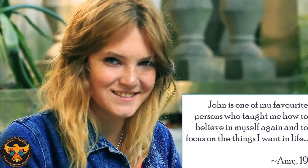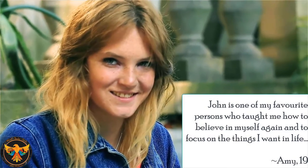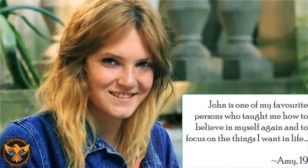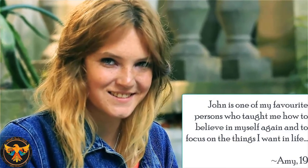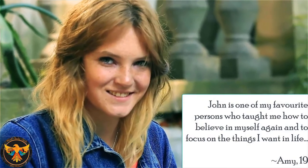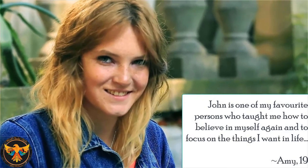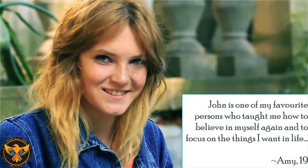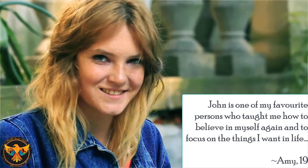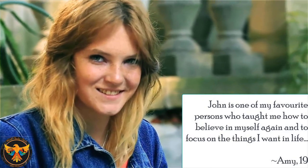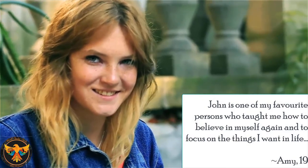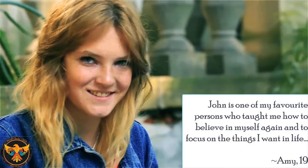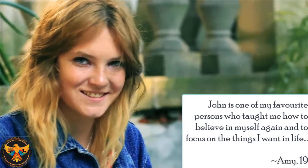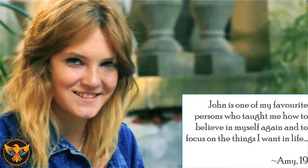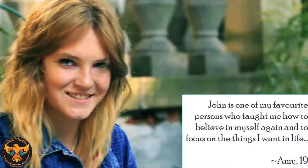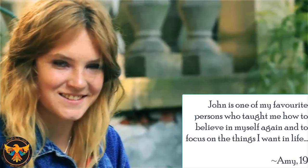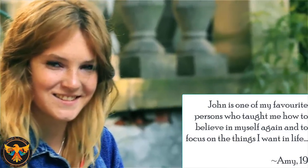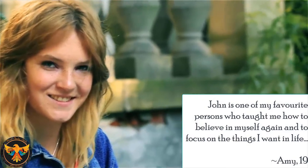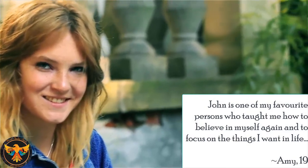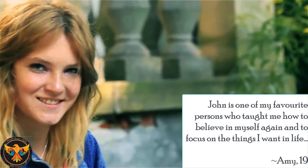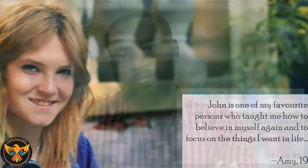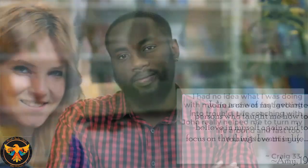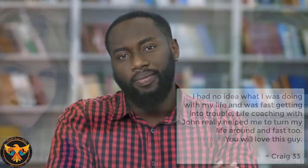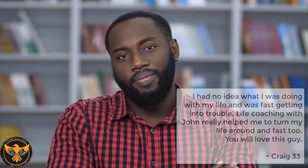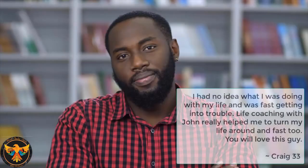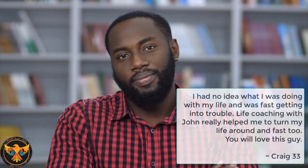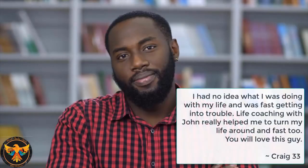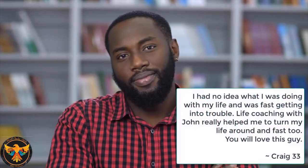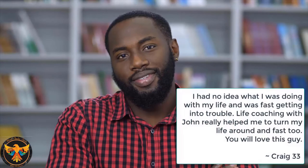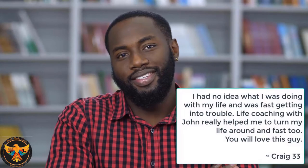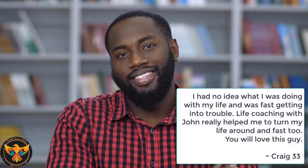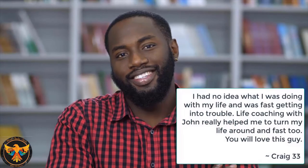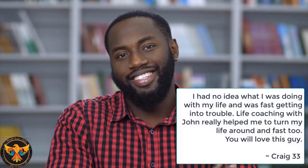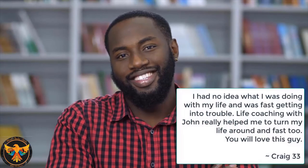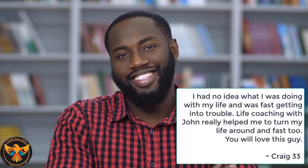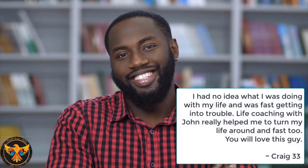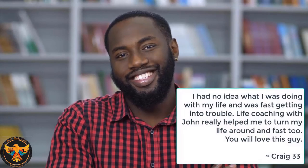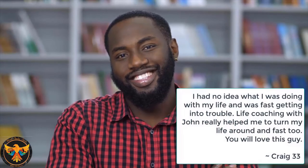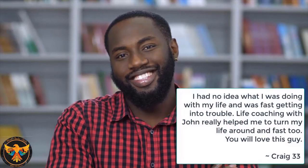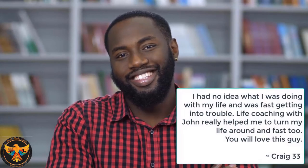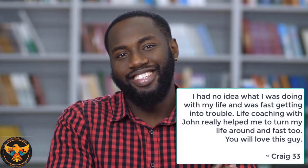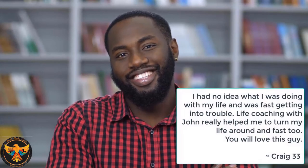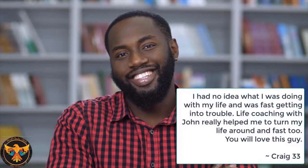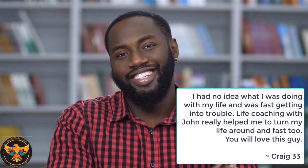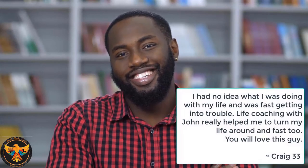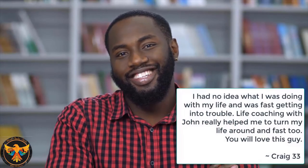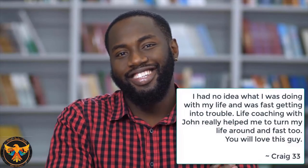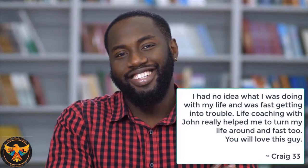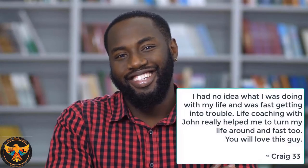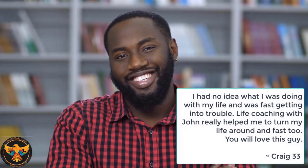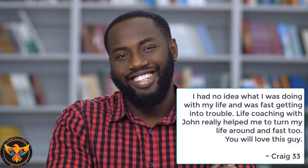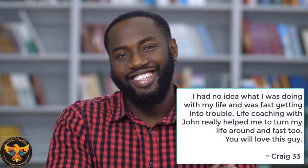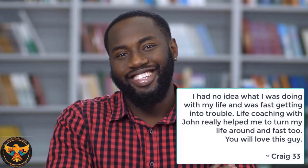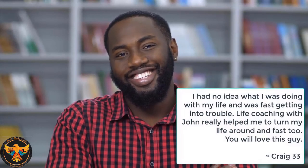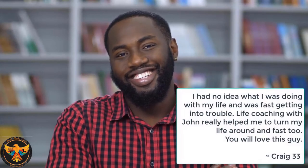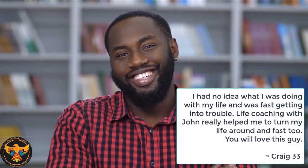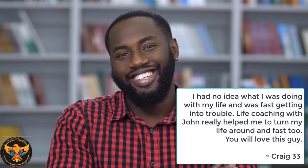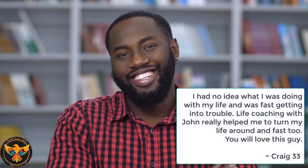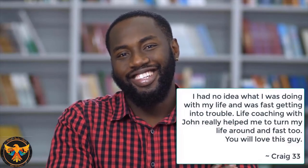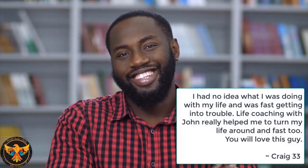and have a life coaching session together, that you never, ever leave saying, man, that was a waste of time or I didn't get the value that I desired. I am